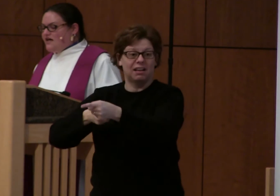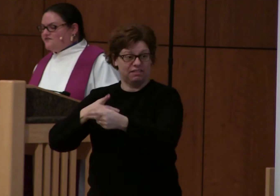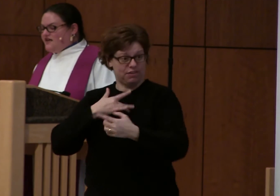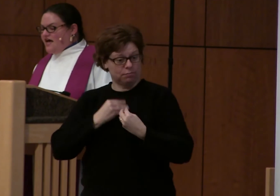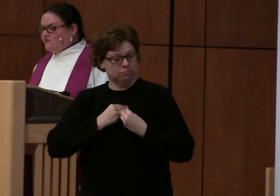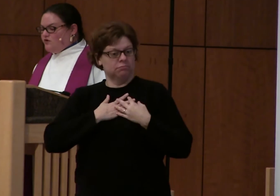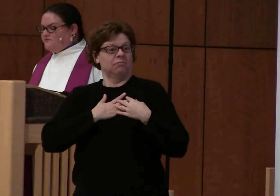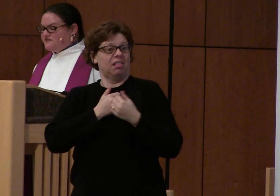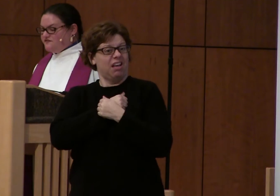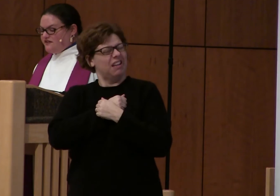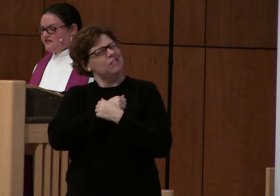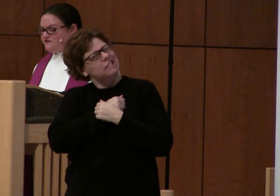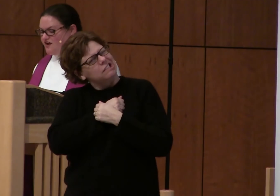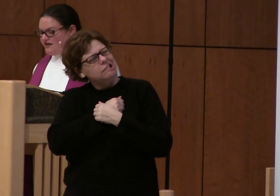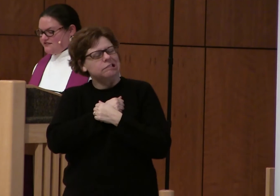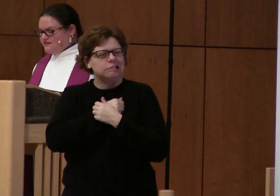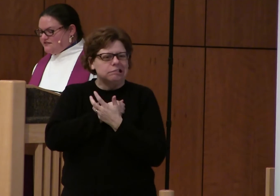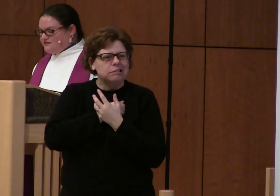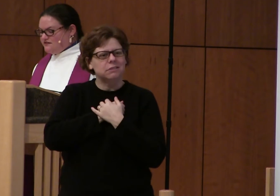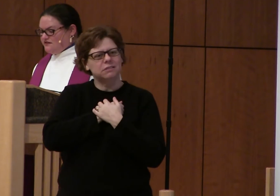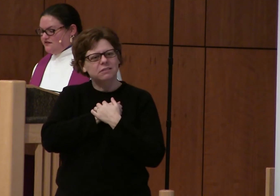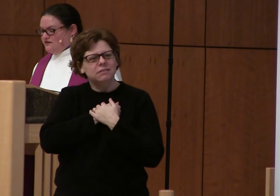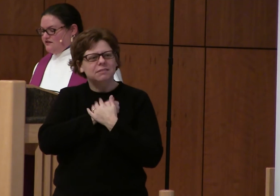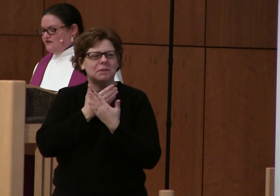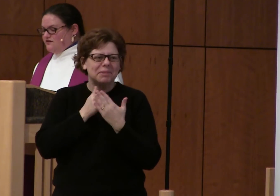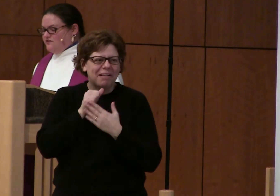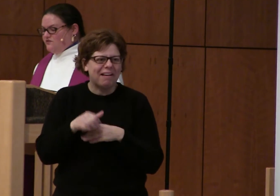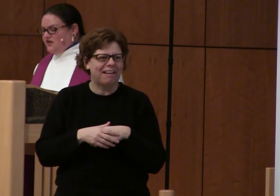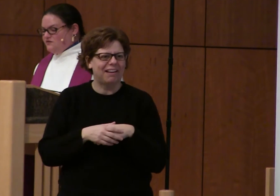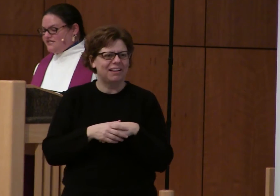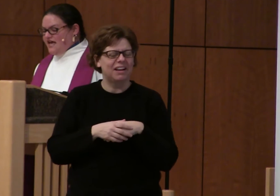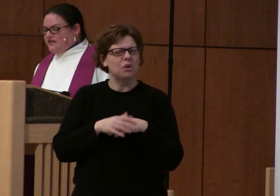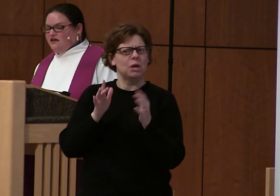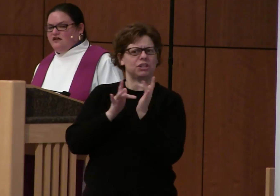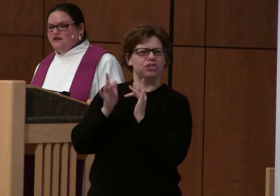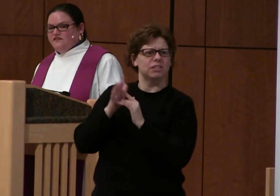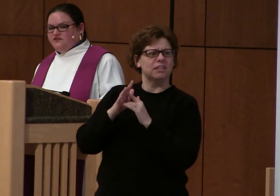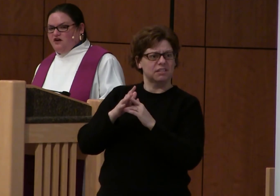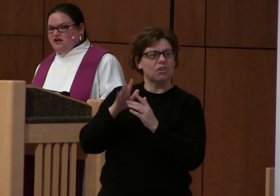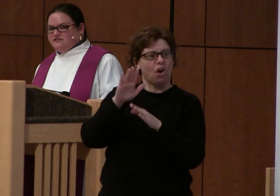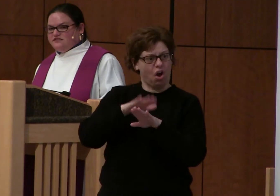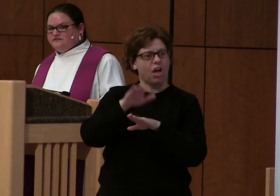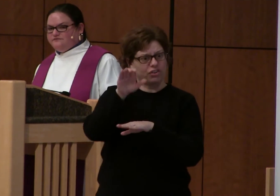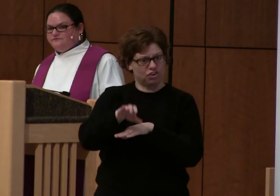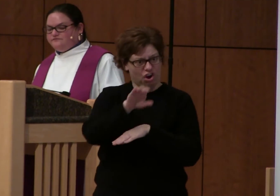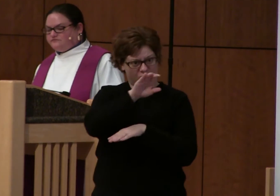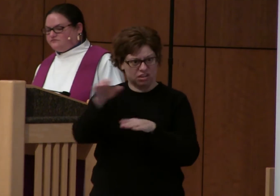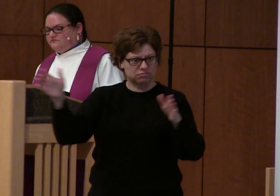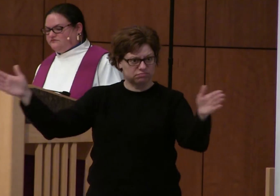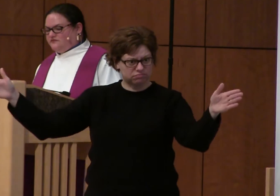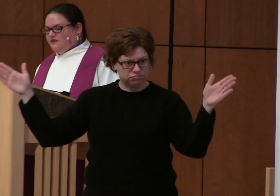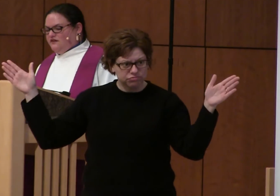I doubt if he had warm feelings for us when he was hanging on the cross.